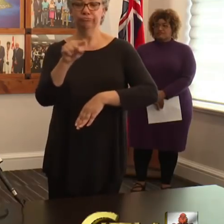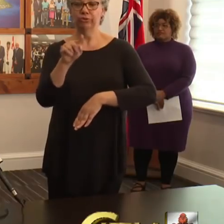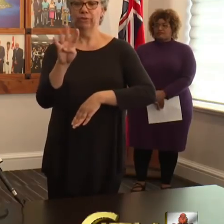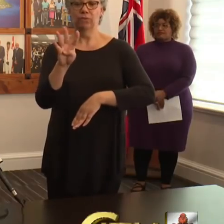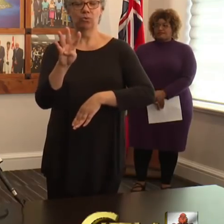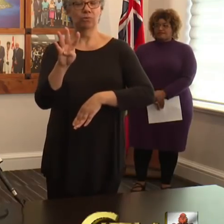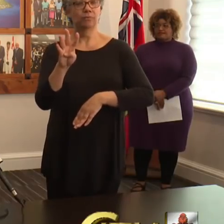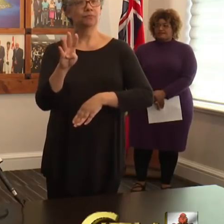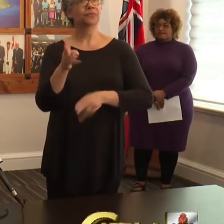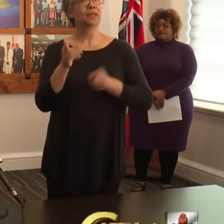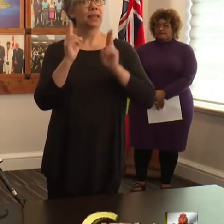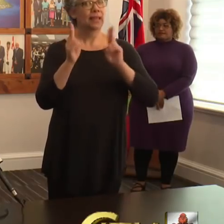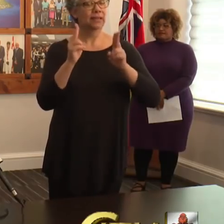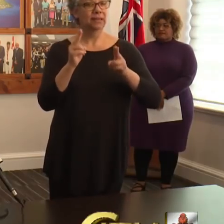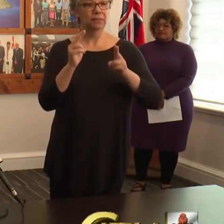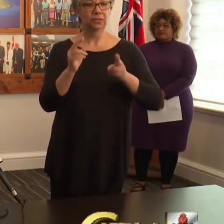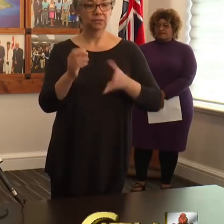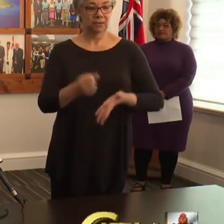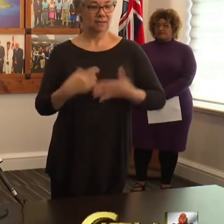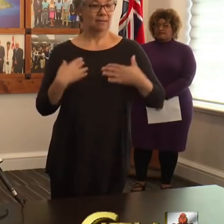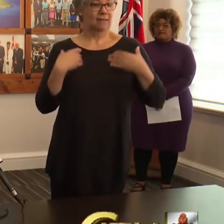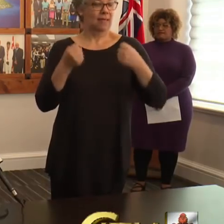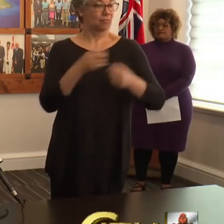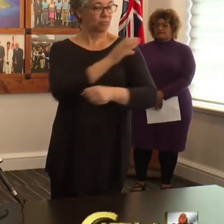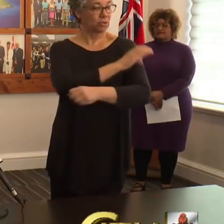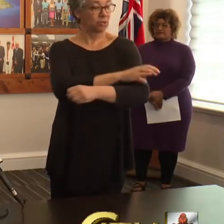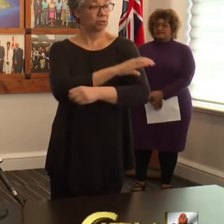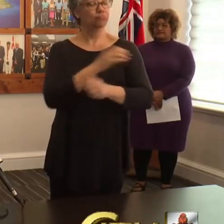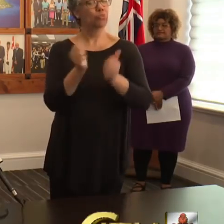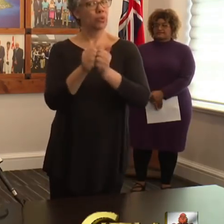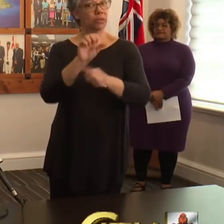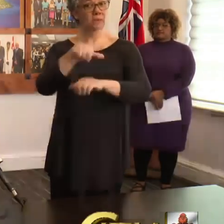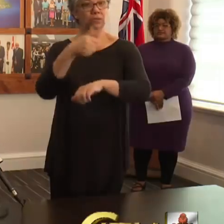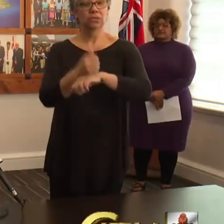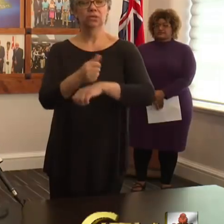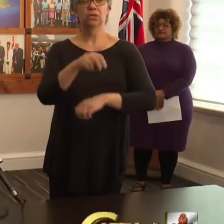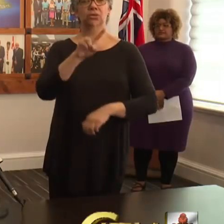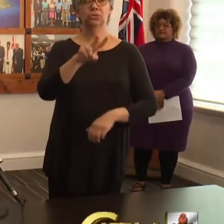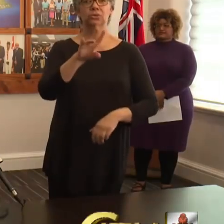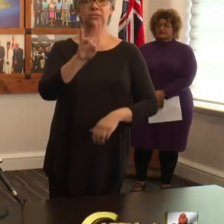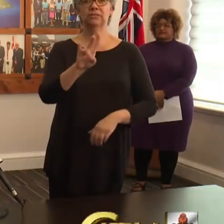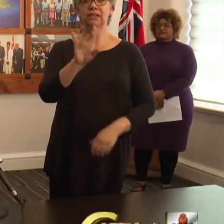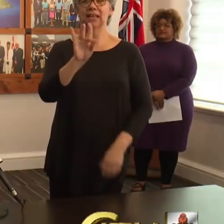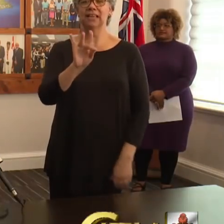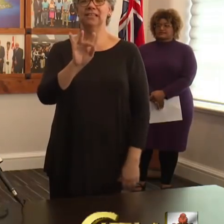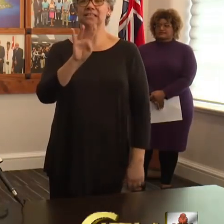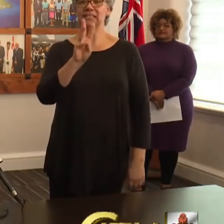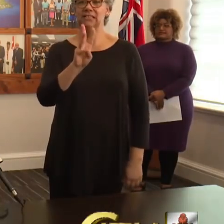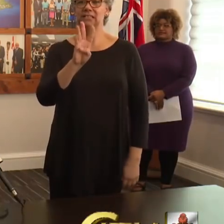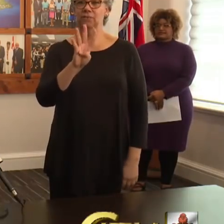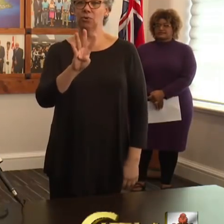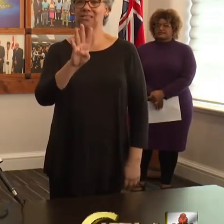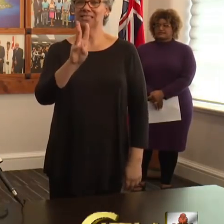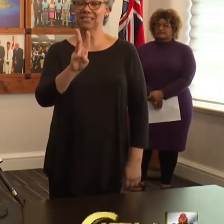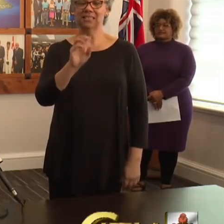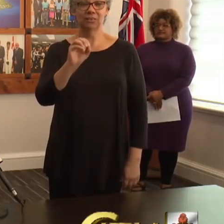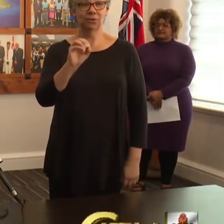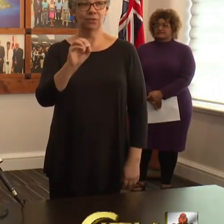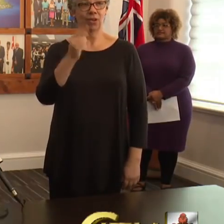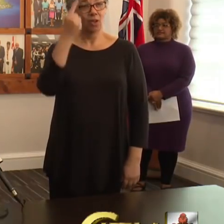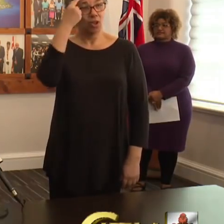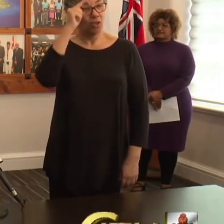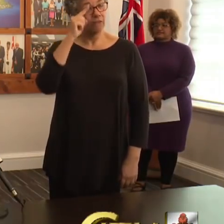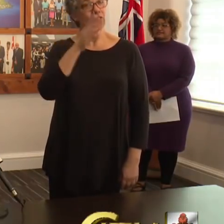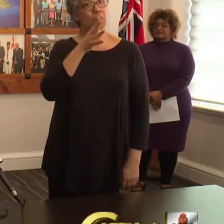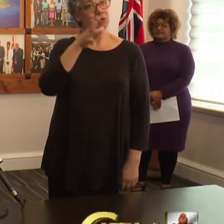.m. at the Hamilton Health Clinic by appointment only, and the contact number is 278-6460. And for the maternal